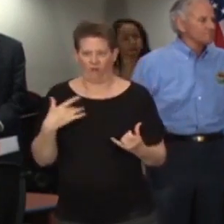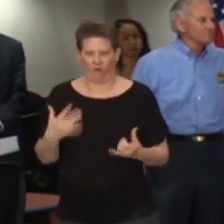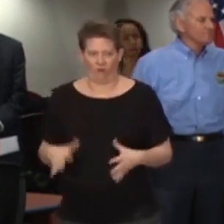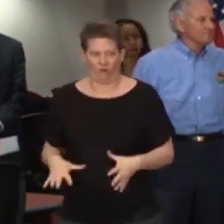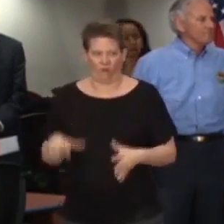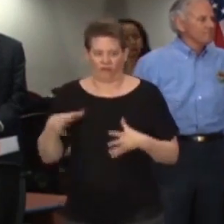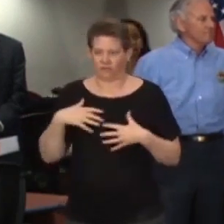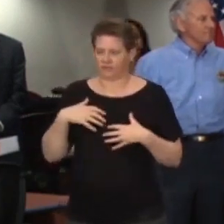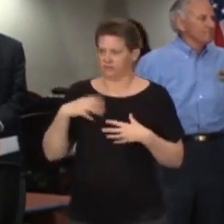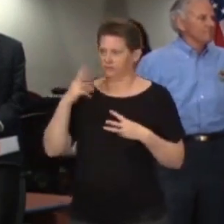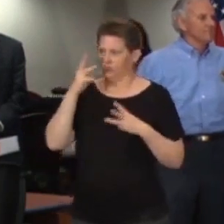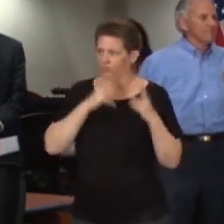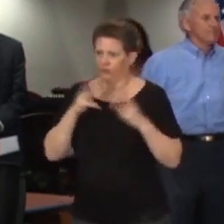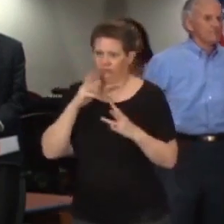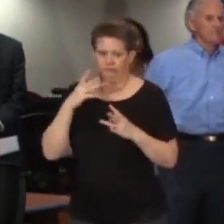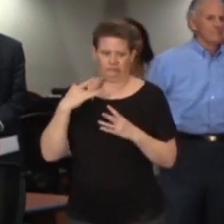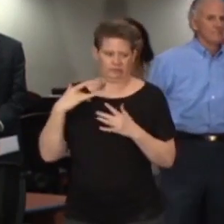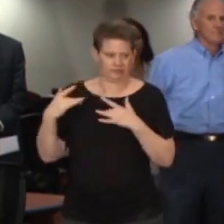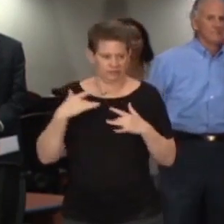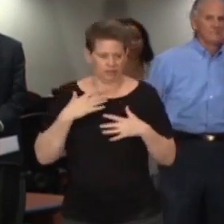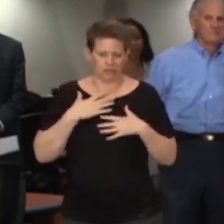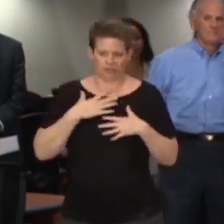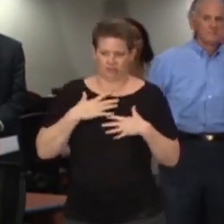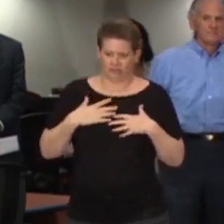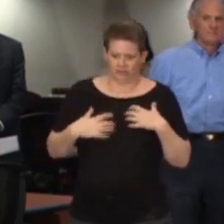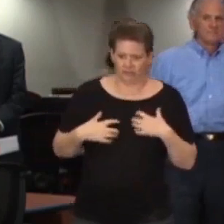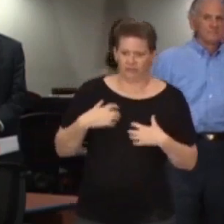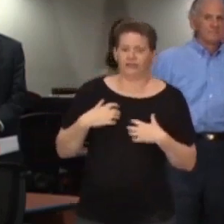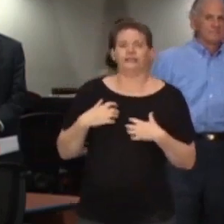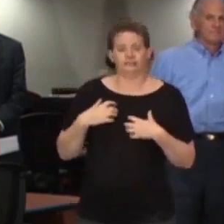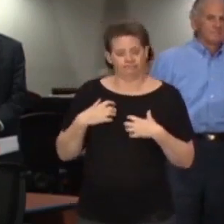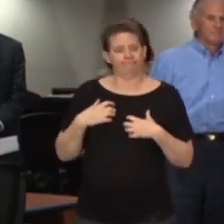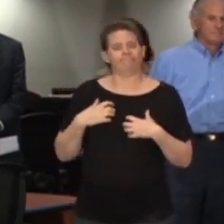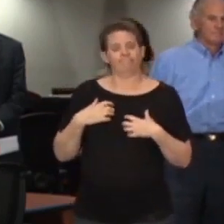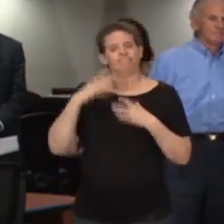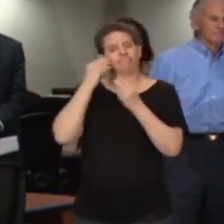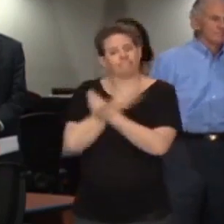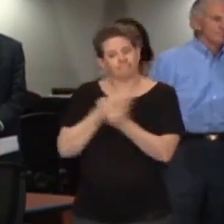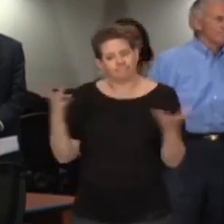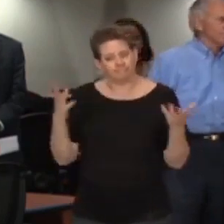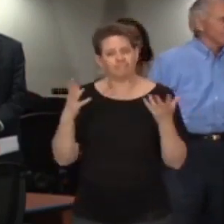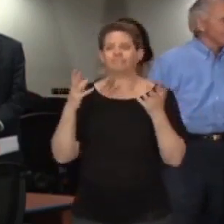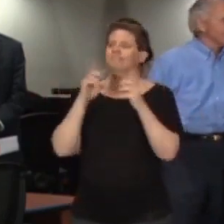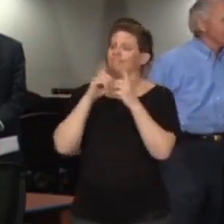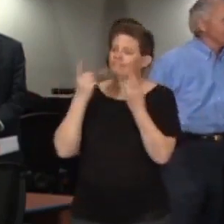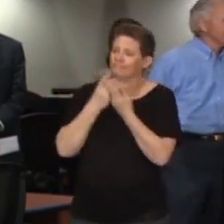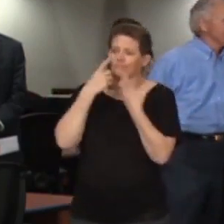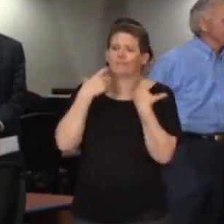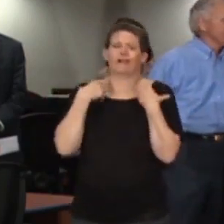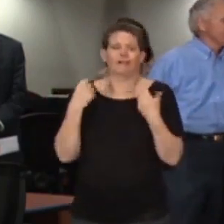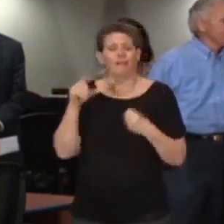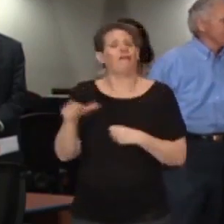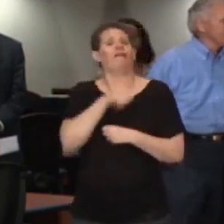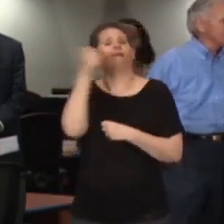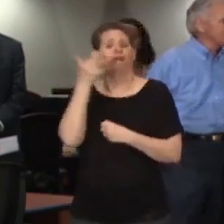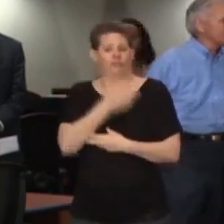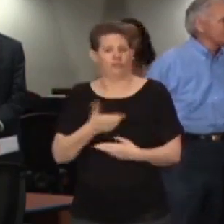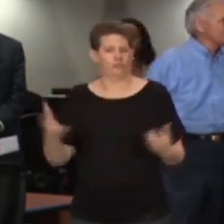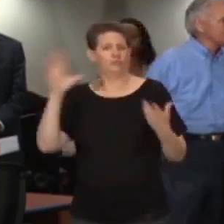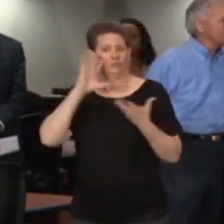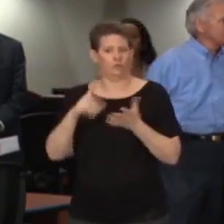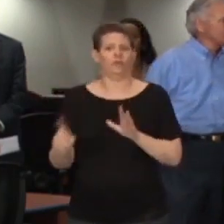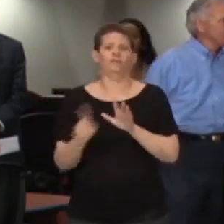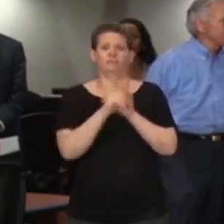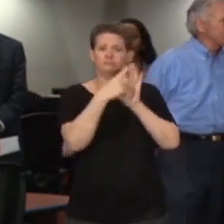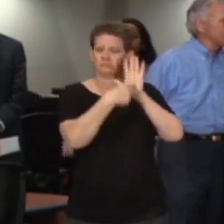feeling concerned and worried or uneasy. The Department of Mental Health and many other resources that they'll list on the screen are